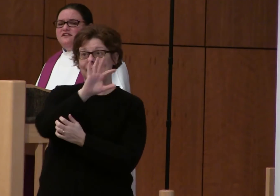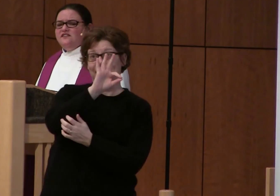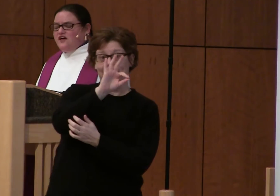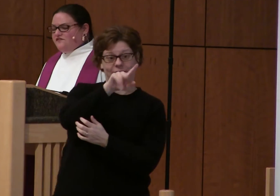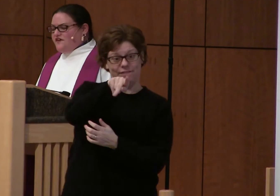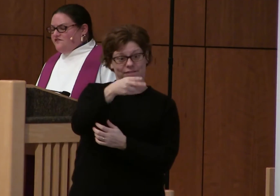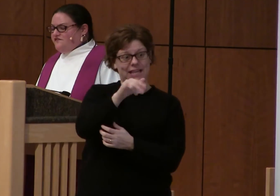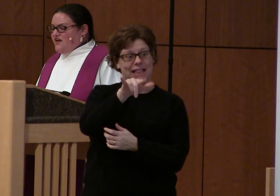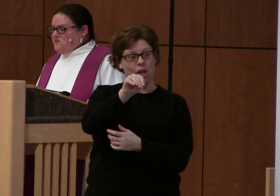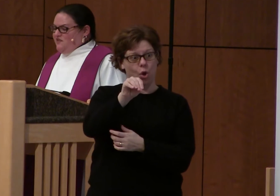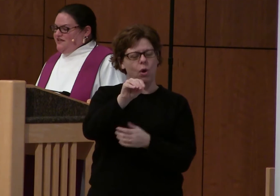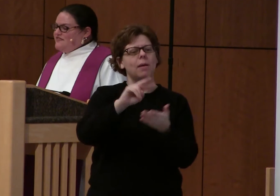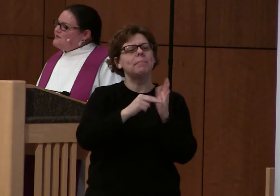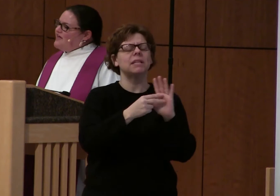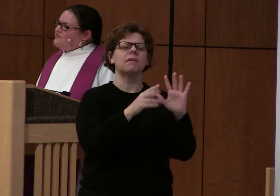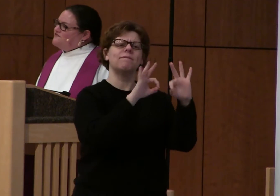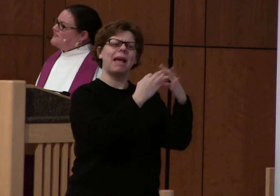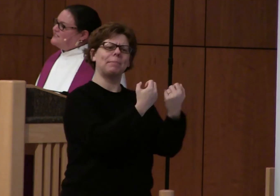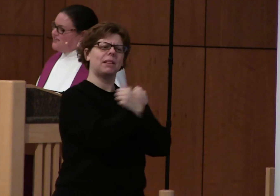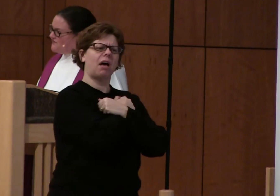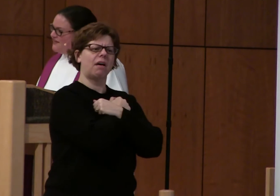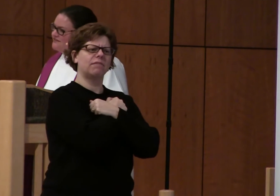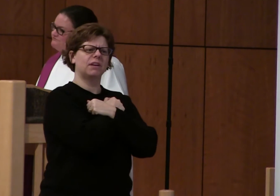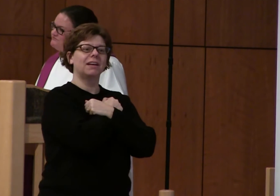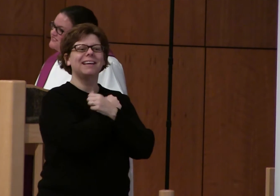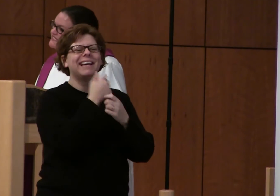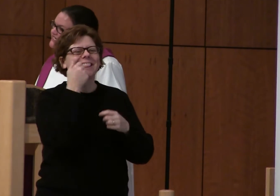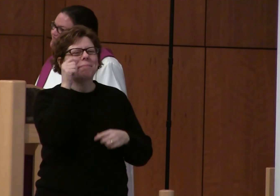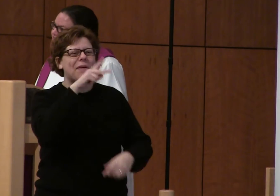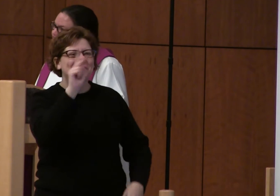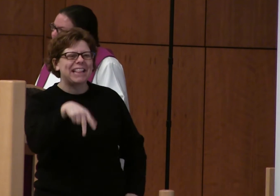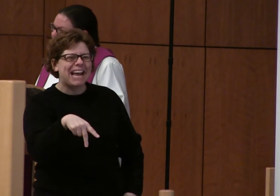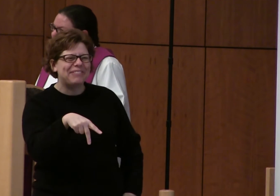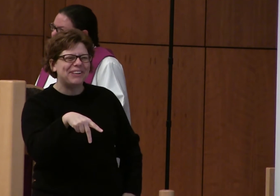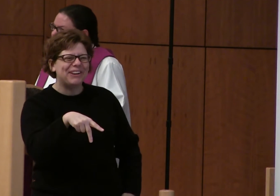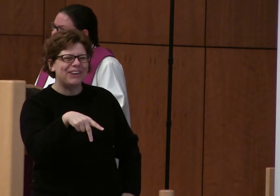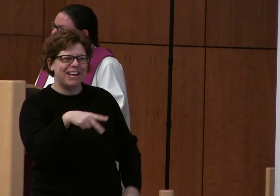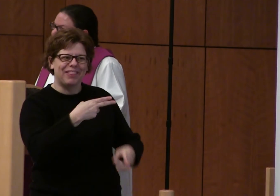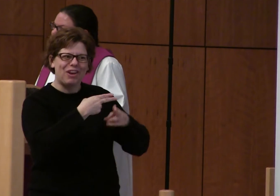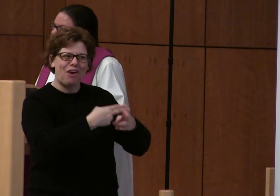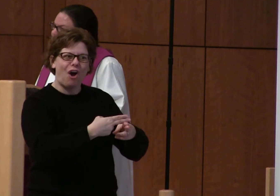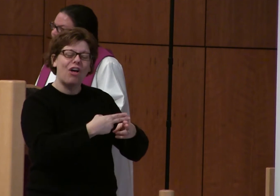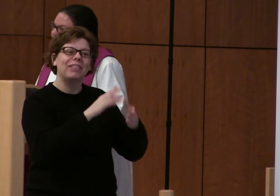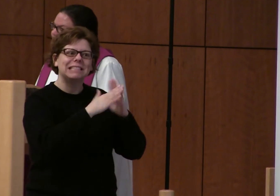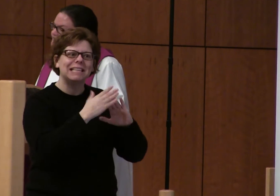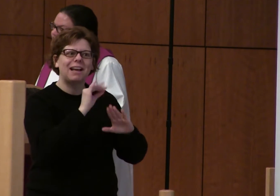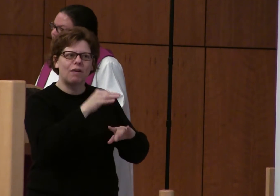love of family. Think about Philadelphia, city of brotherly love.